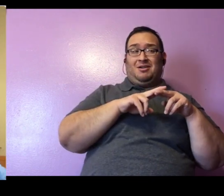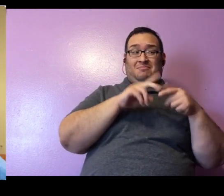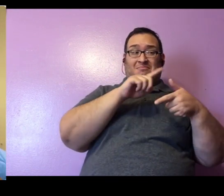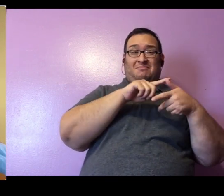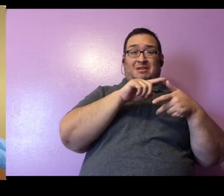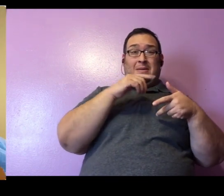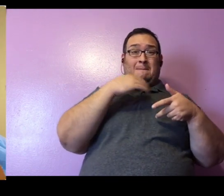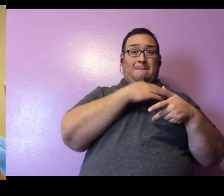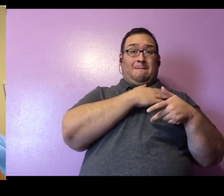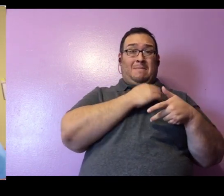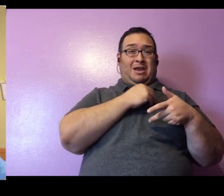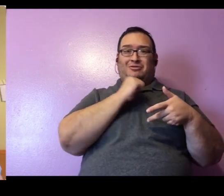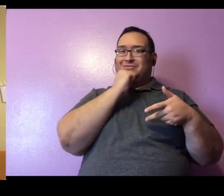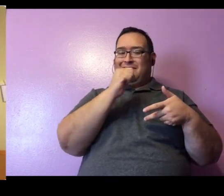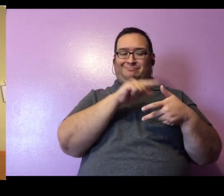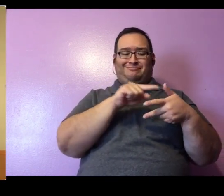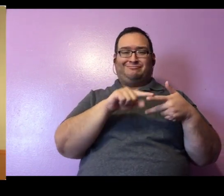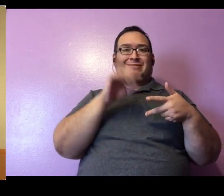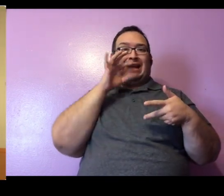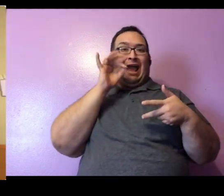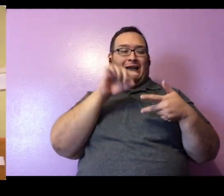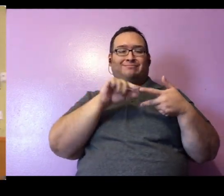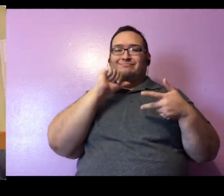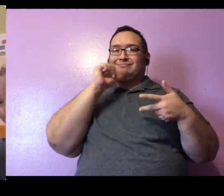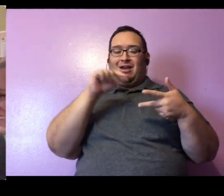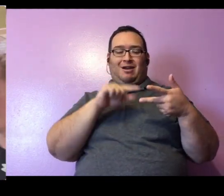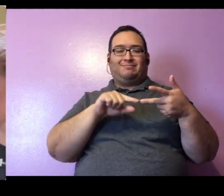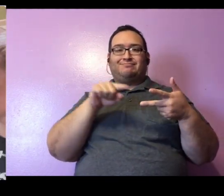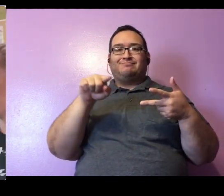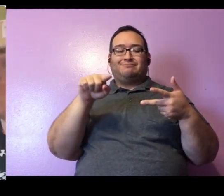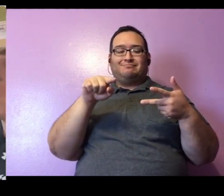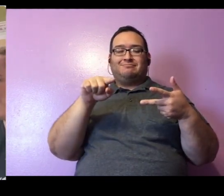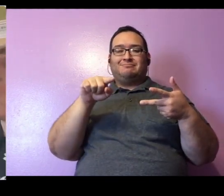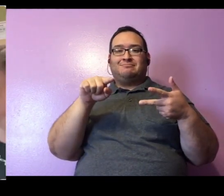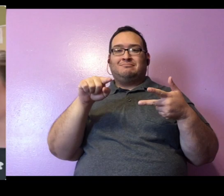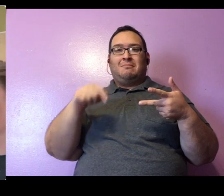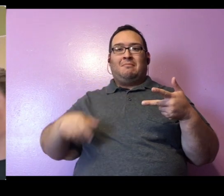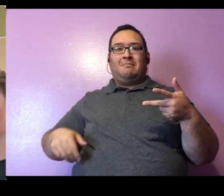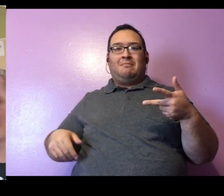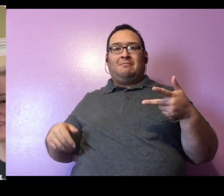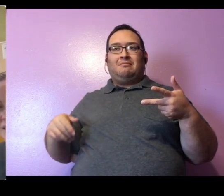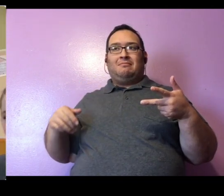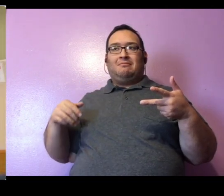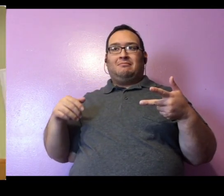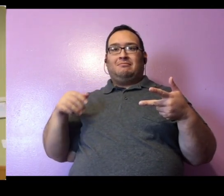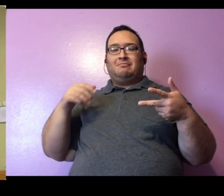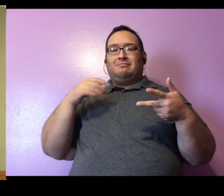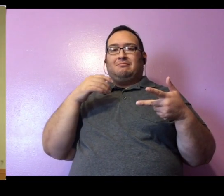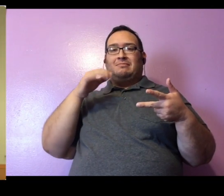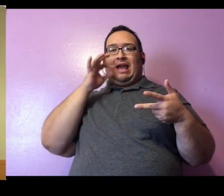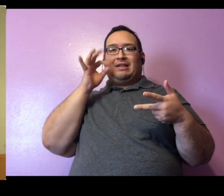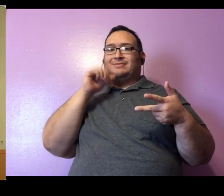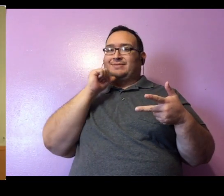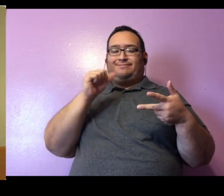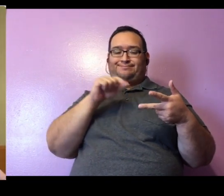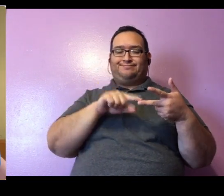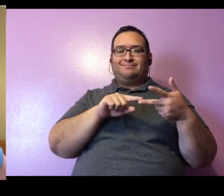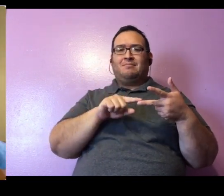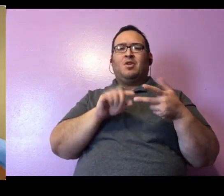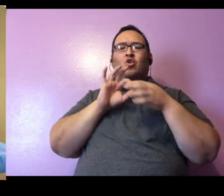or monkeys. They're actually belonging to a family called civets. Or they're related to things called civets. And they're only